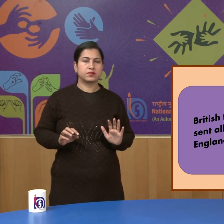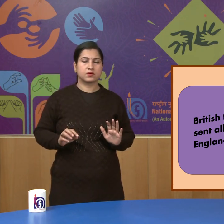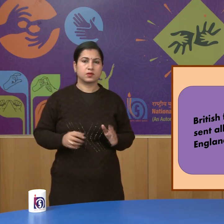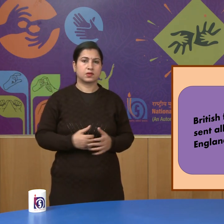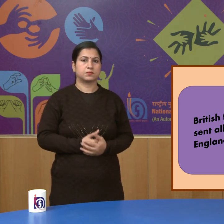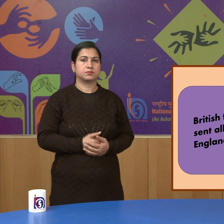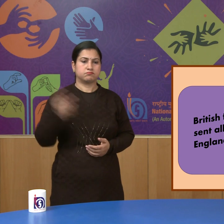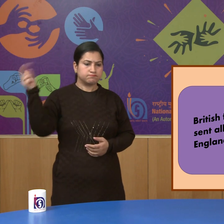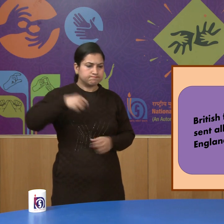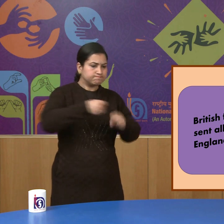India